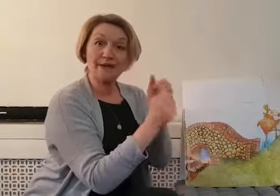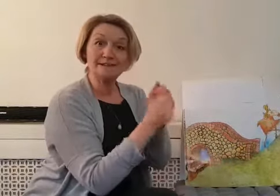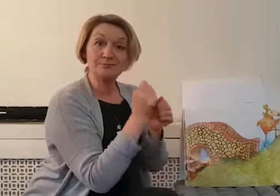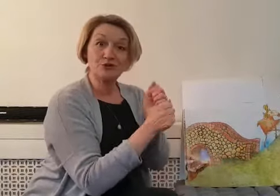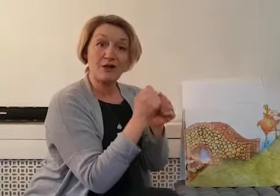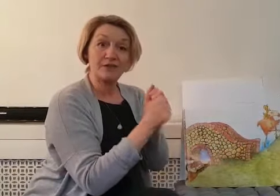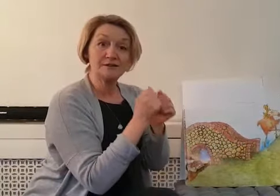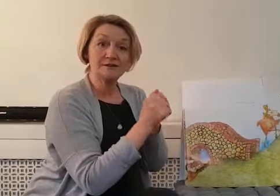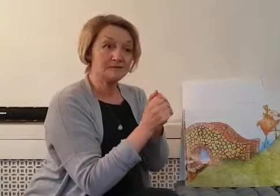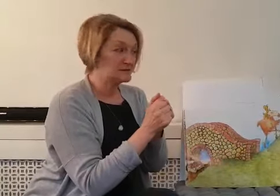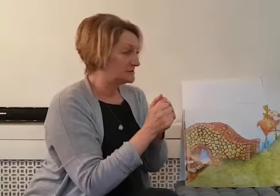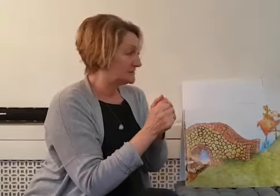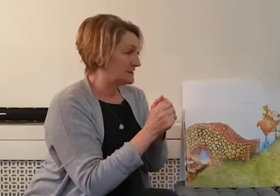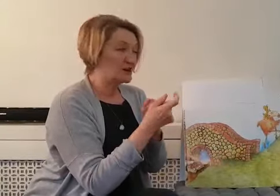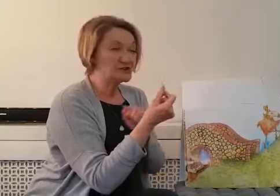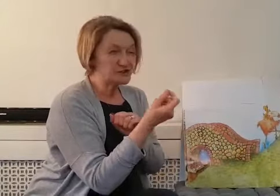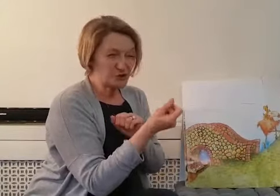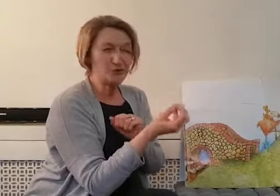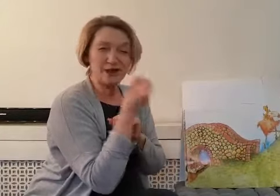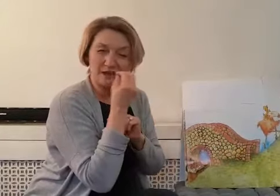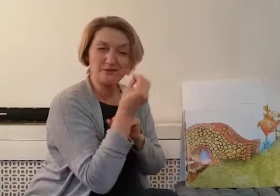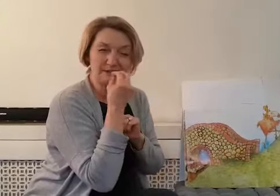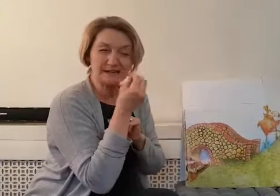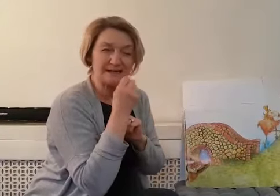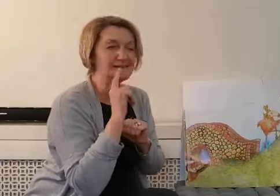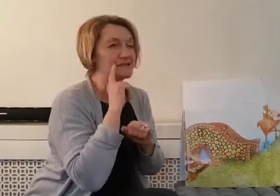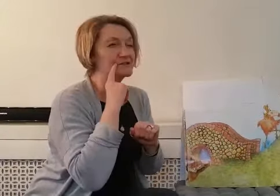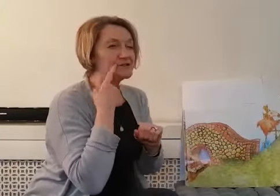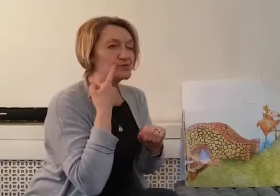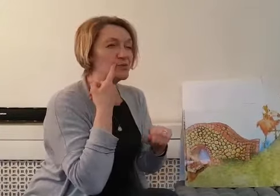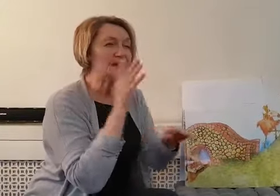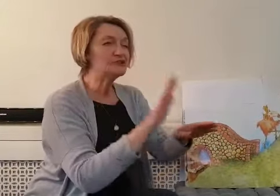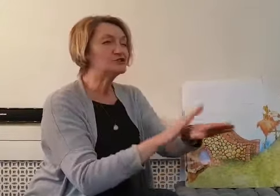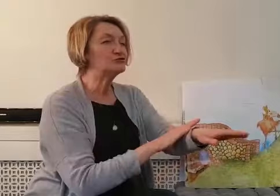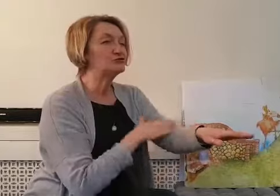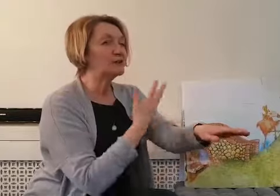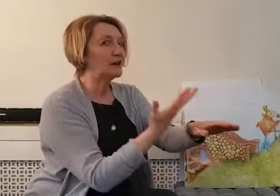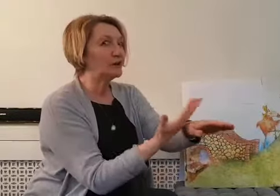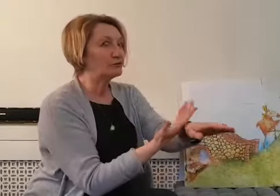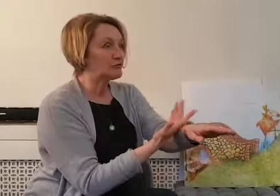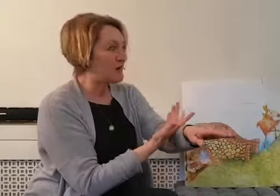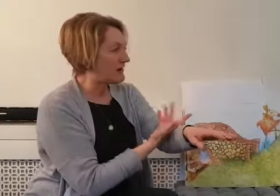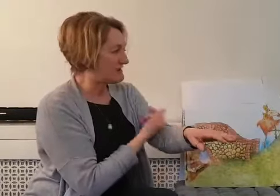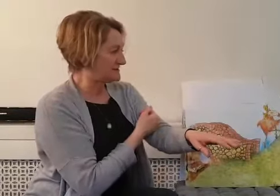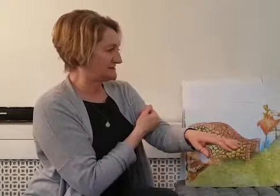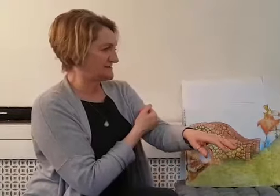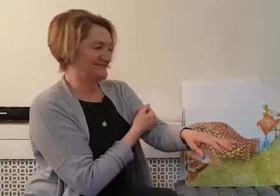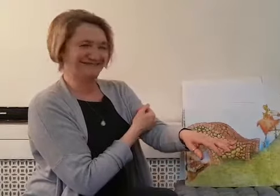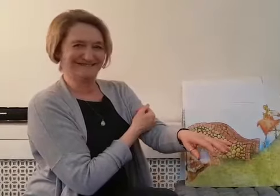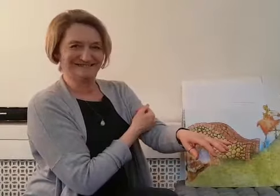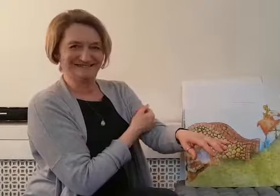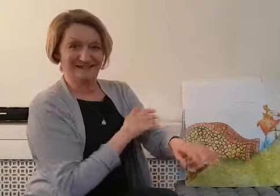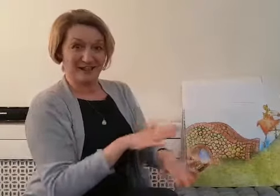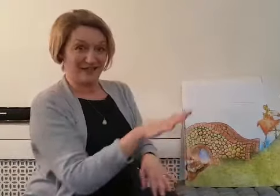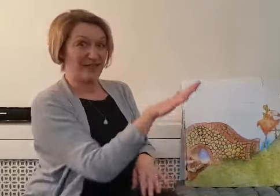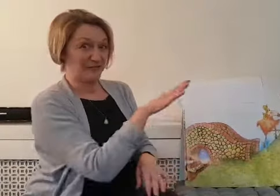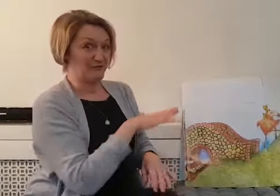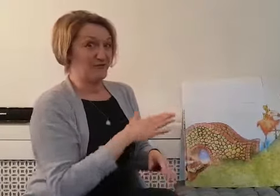his brothers and soon he was eating sweet green grass. I think they're all